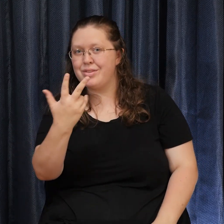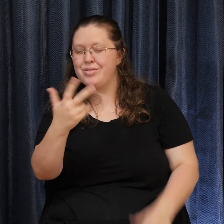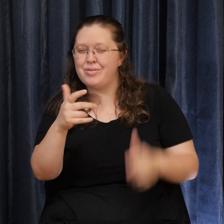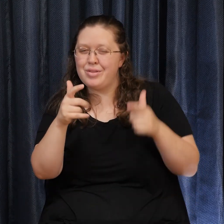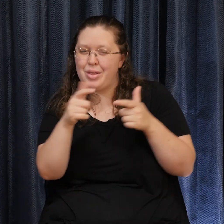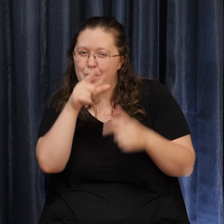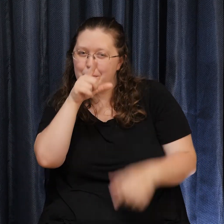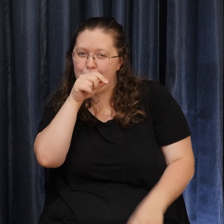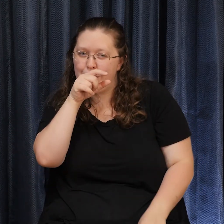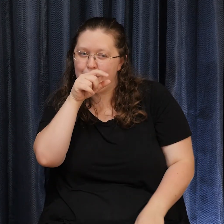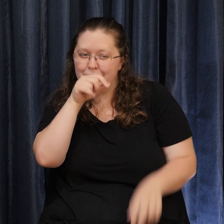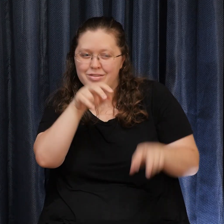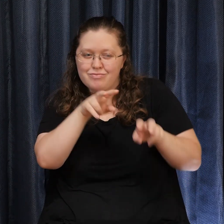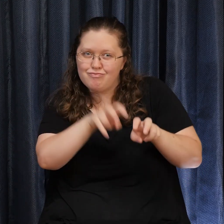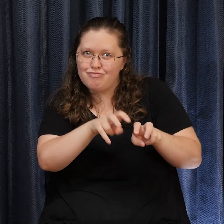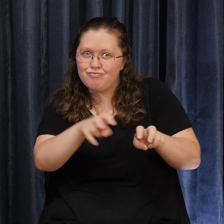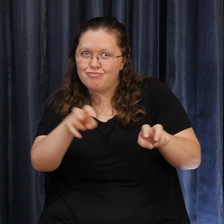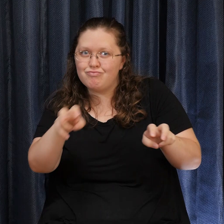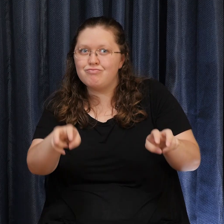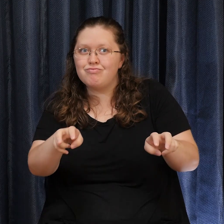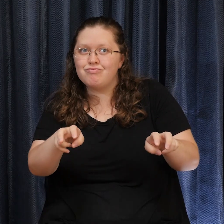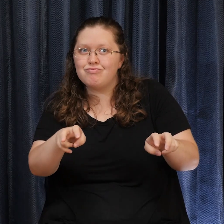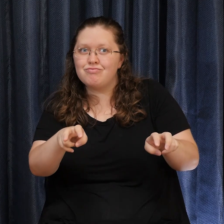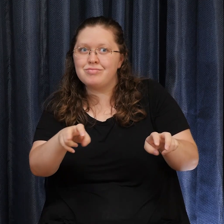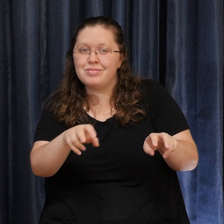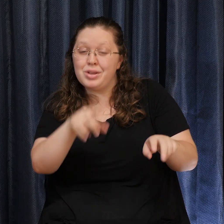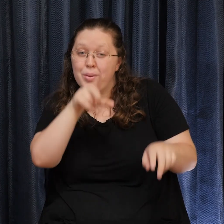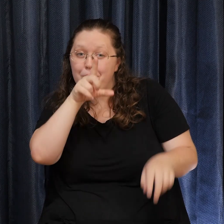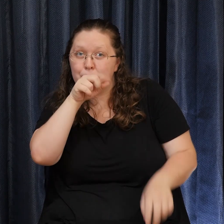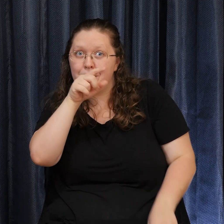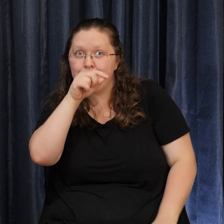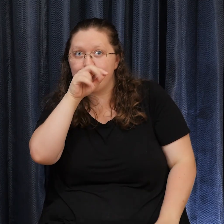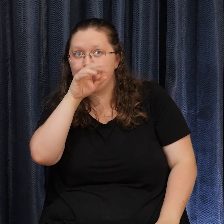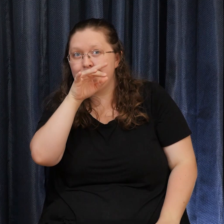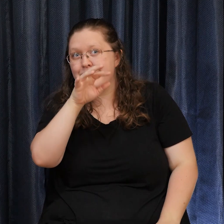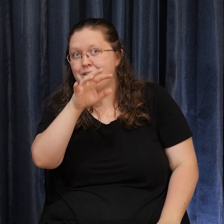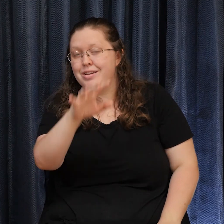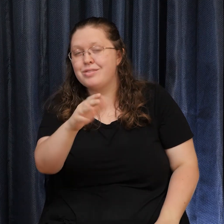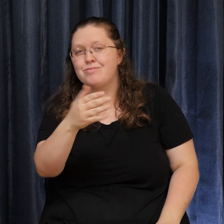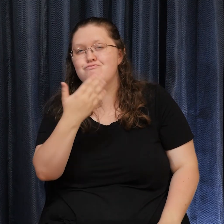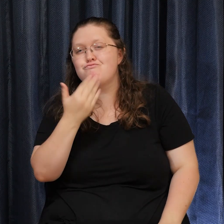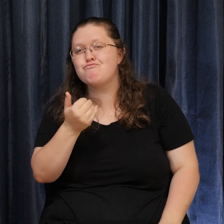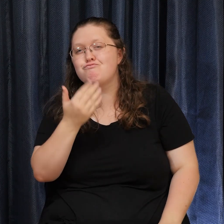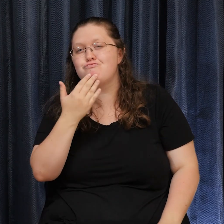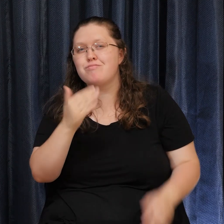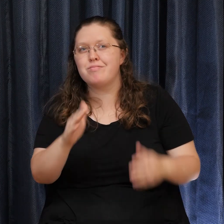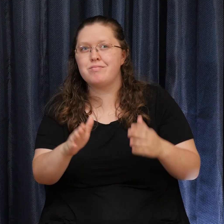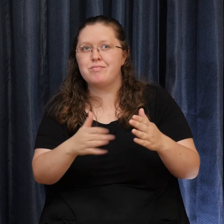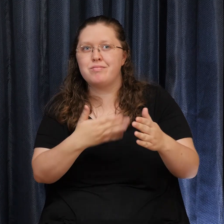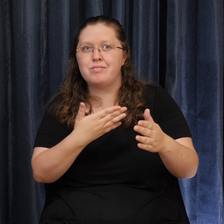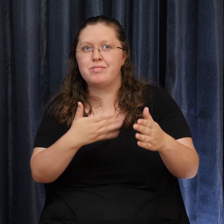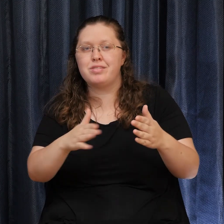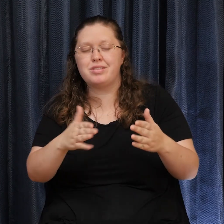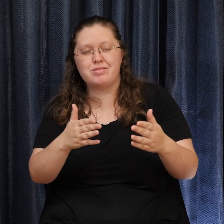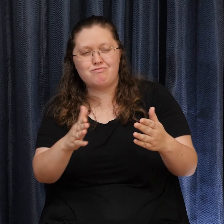doorstep Singing sweet songs Of melodies pure